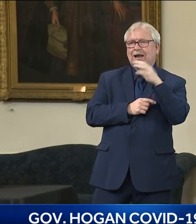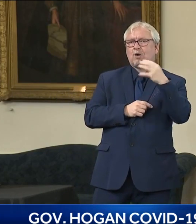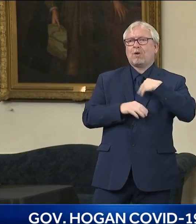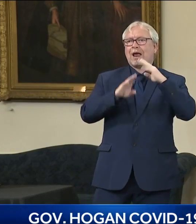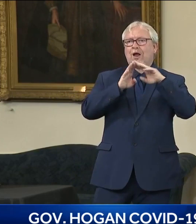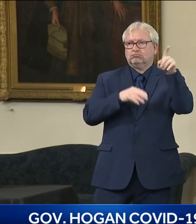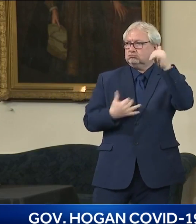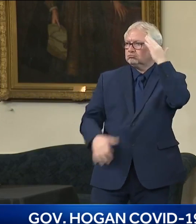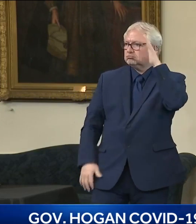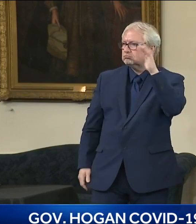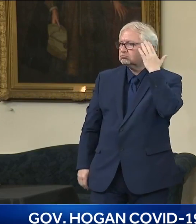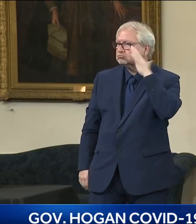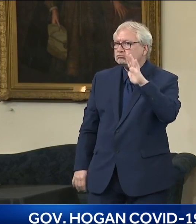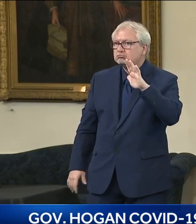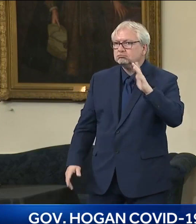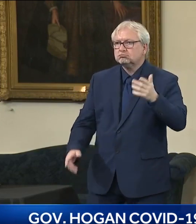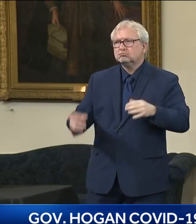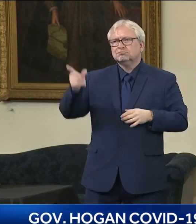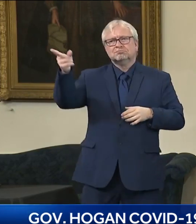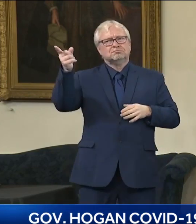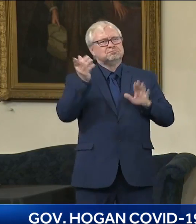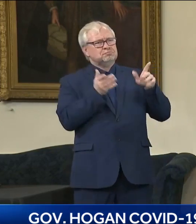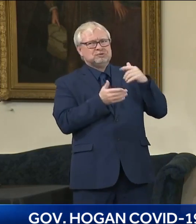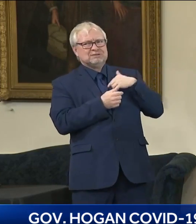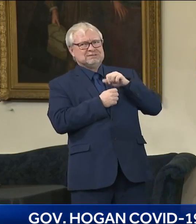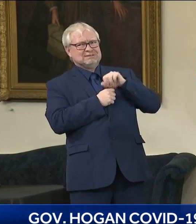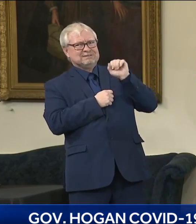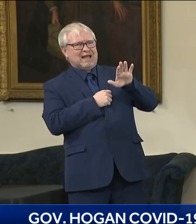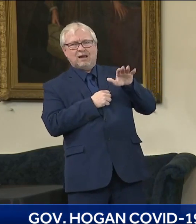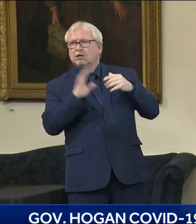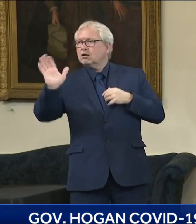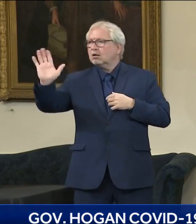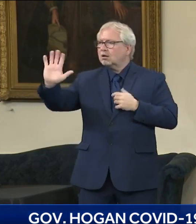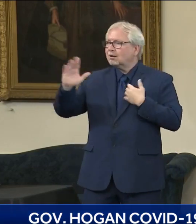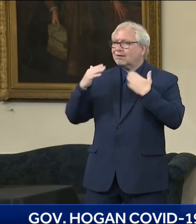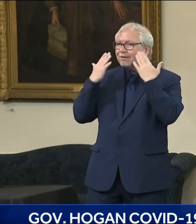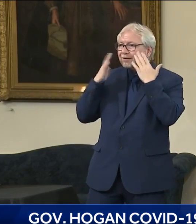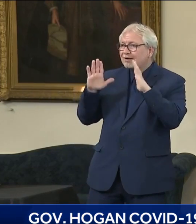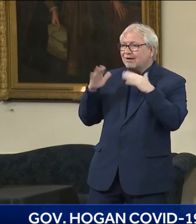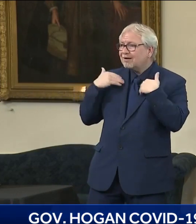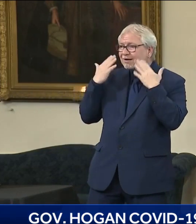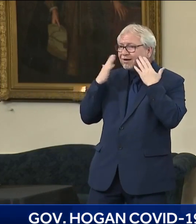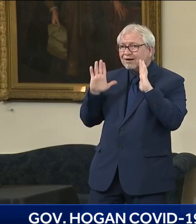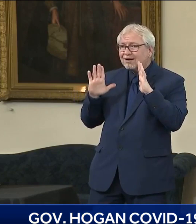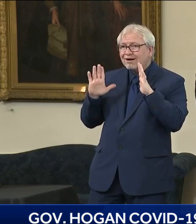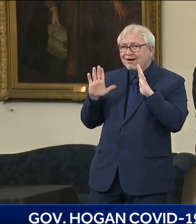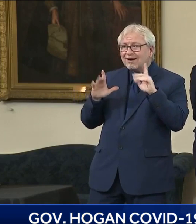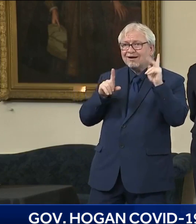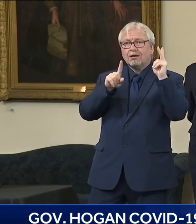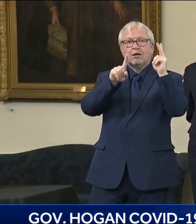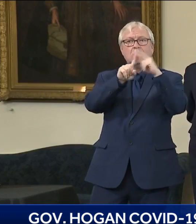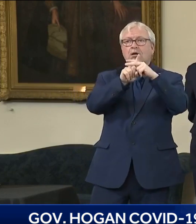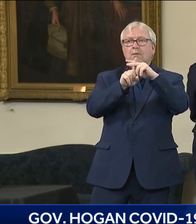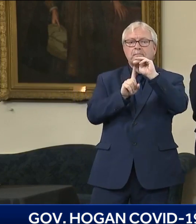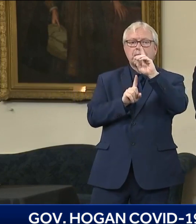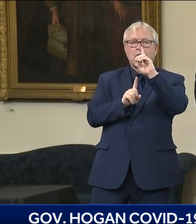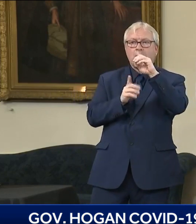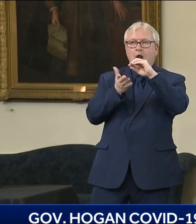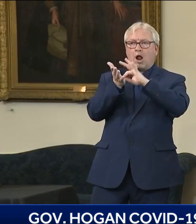say sent to, do you mean? We don't, we don't know exactly, but they allocated them to Maryland, but they did not send them to us.